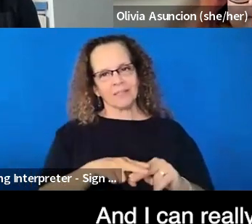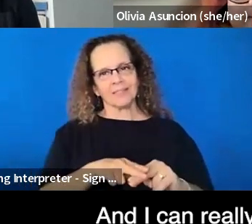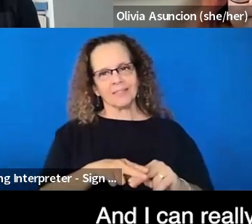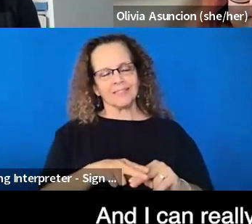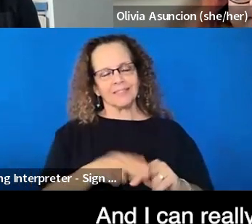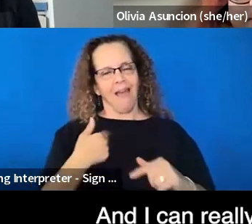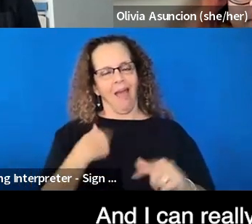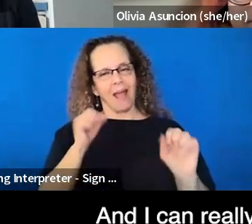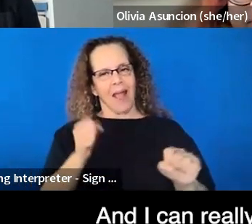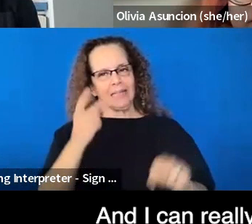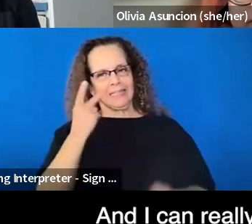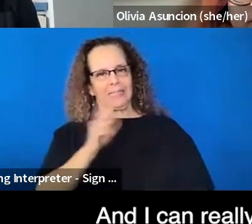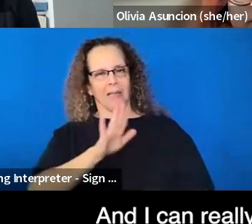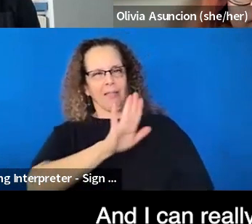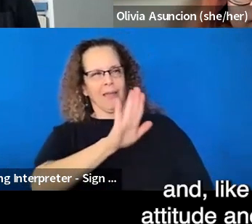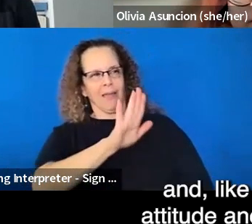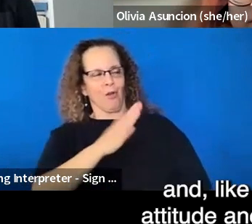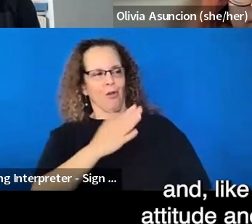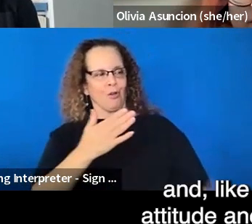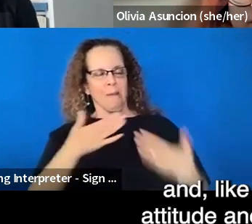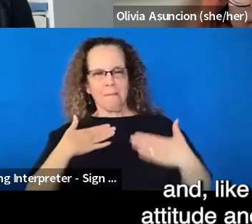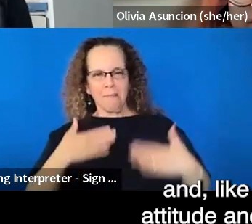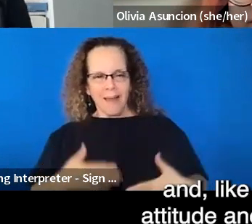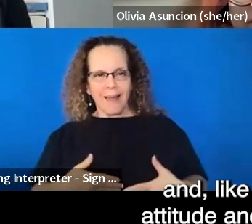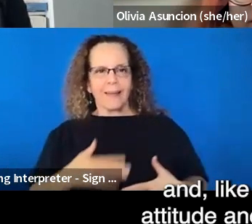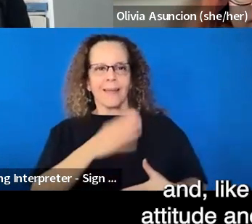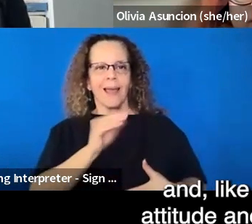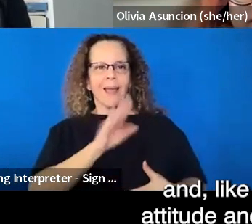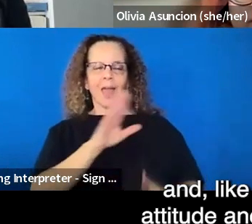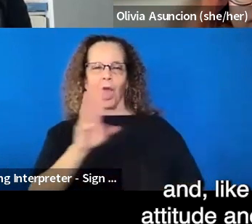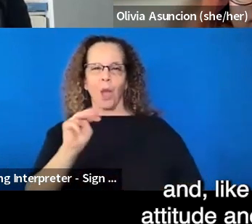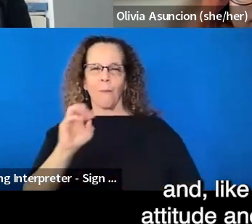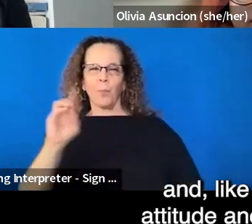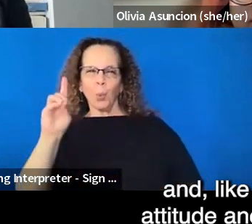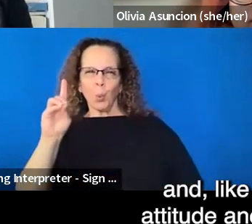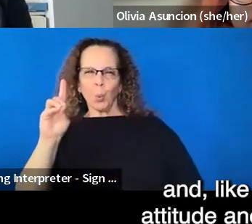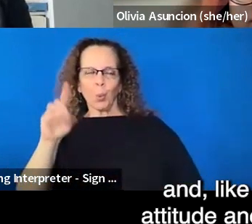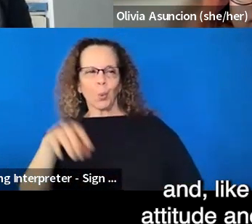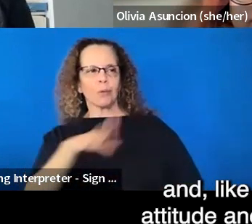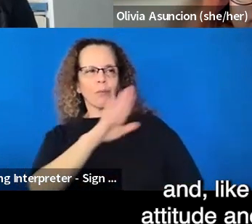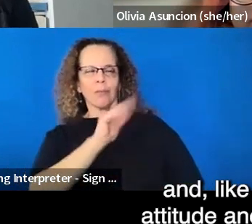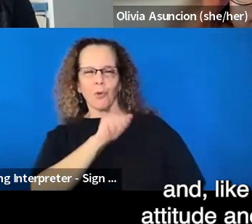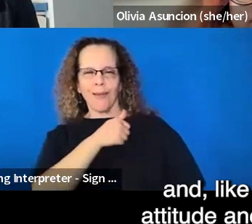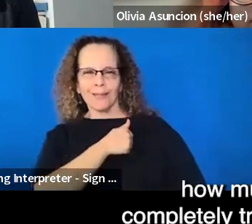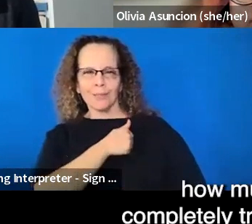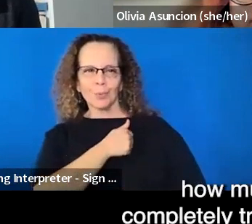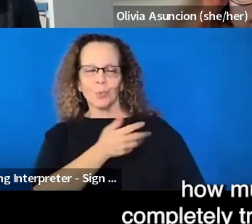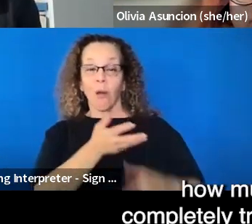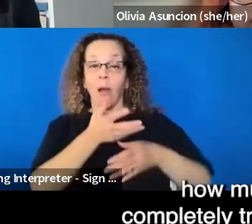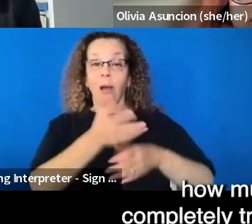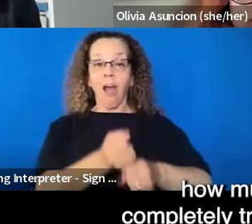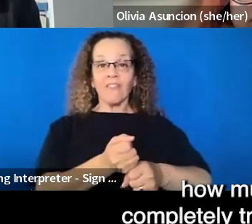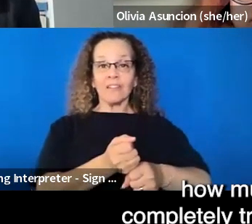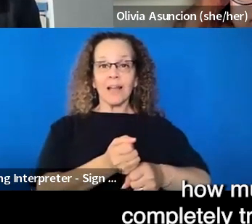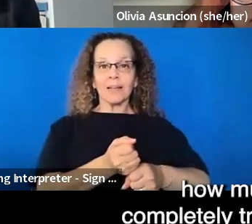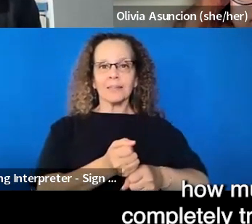their body and like mood and attitude and confidence, how much